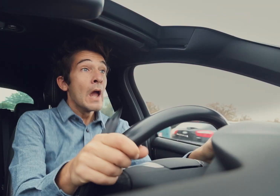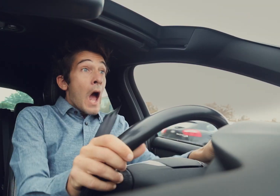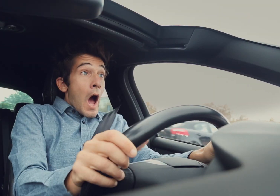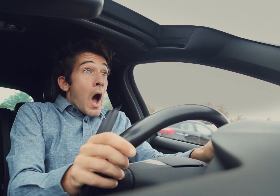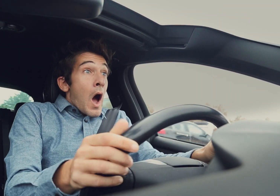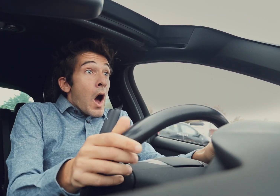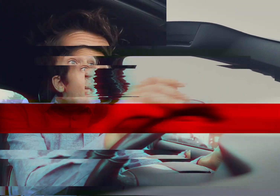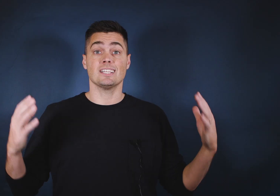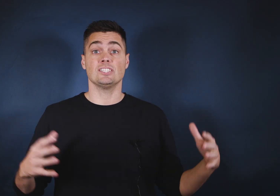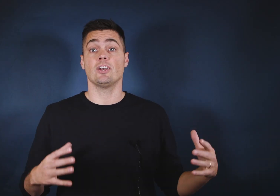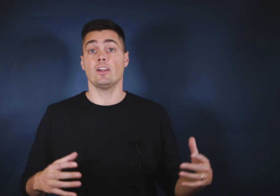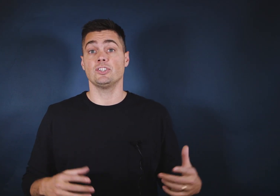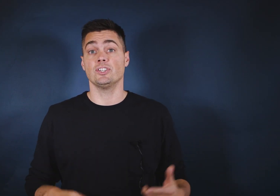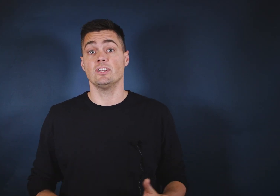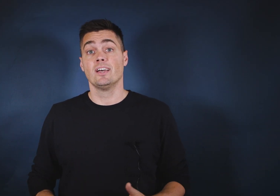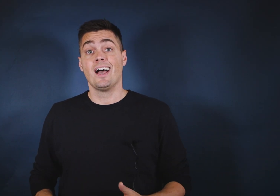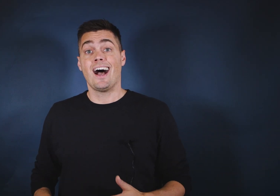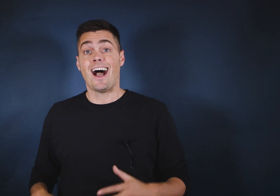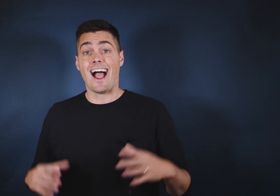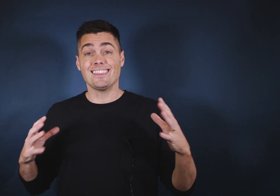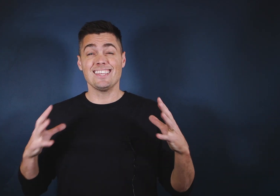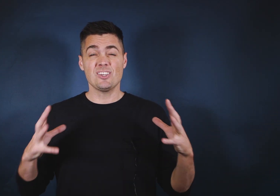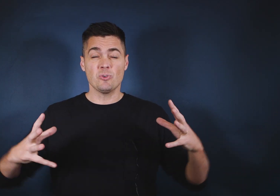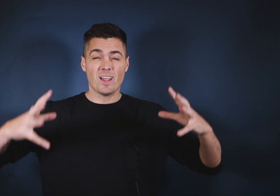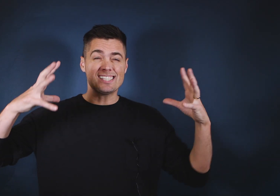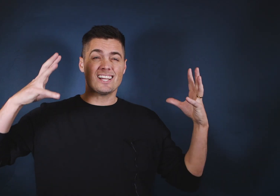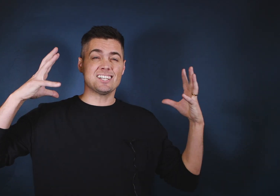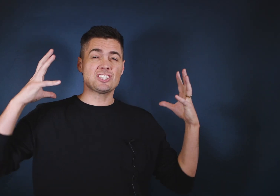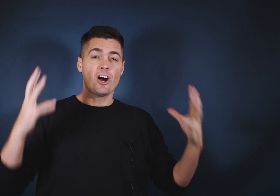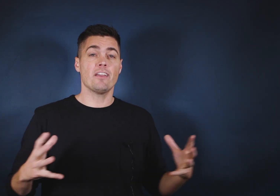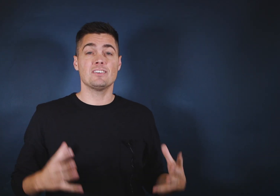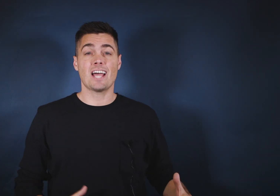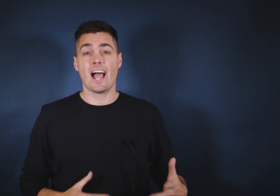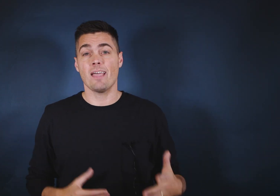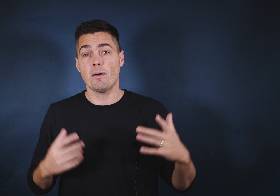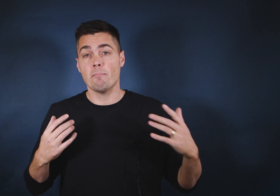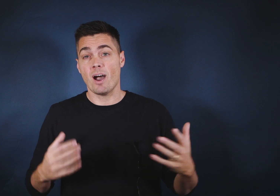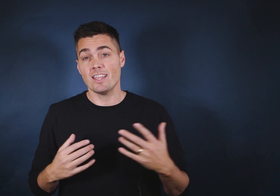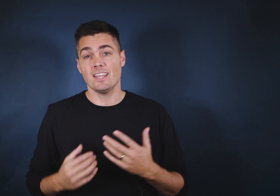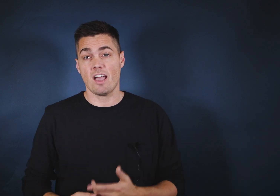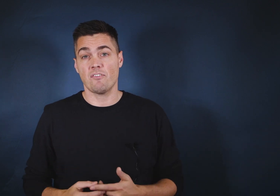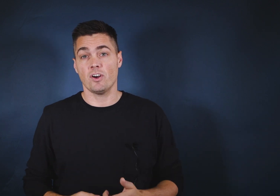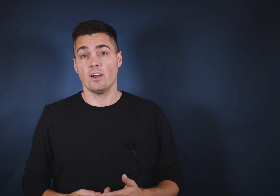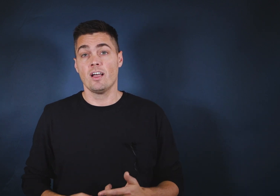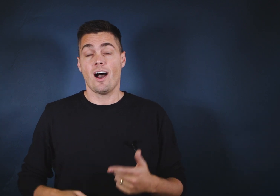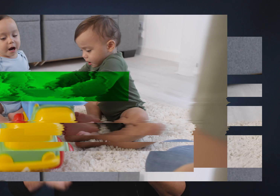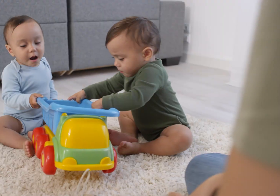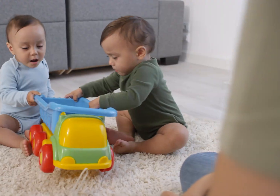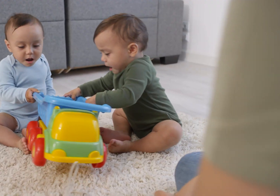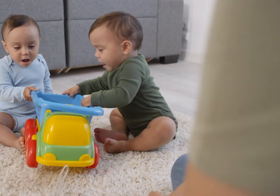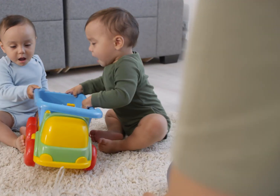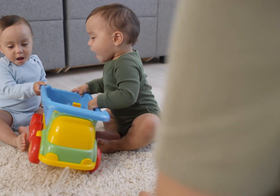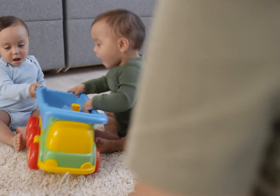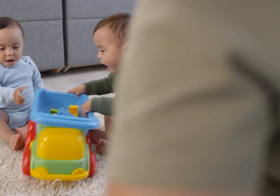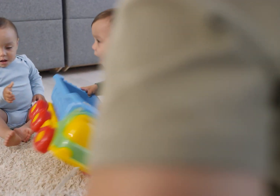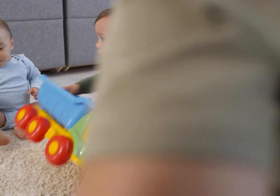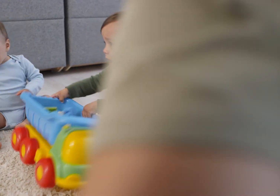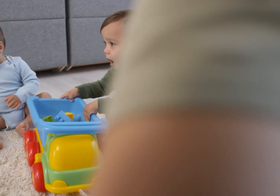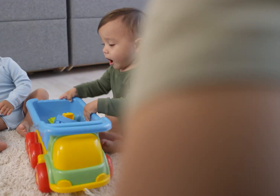home services each generation. I think you can waste a ton of time, money and effort on shared leads. Things